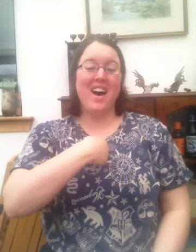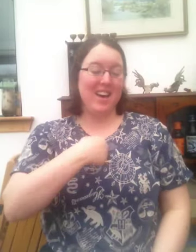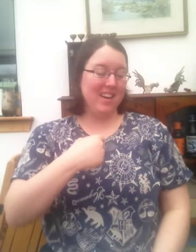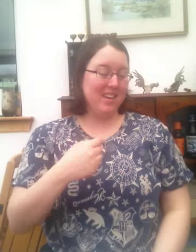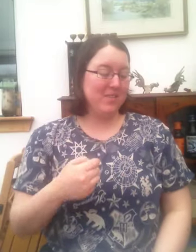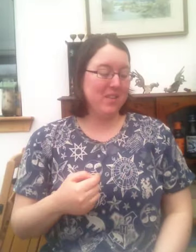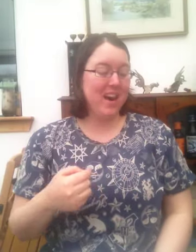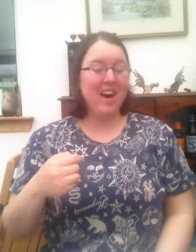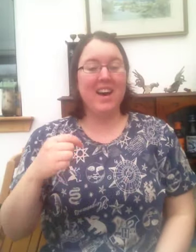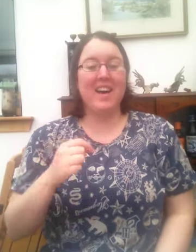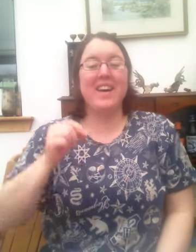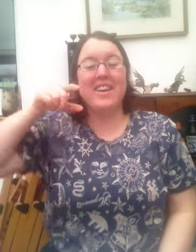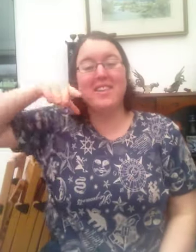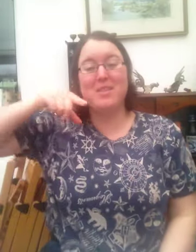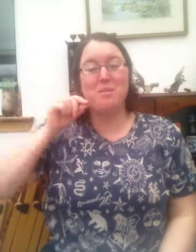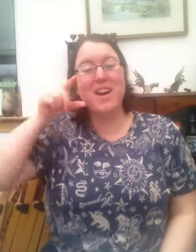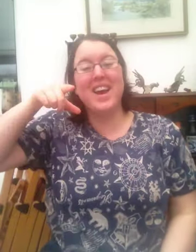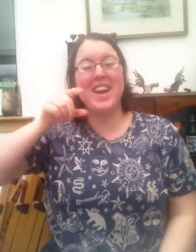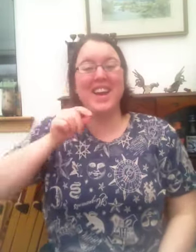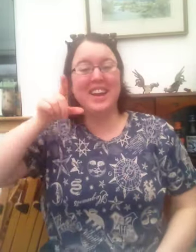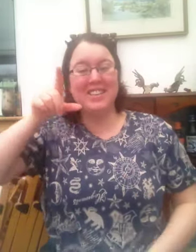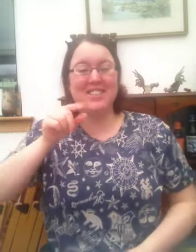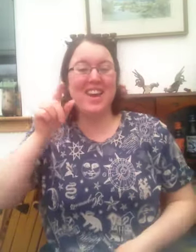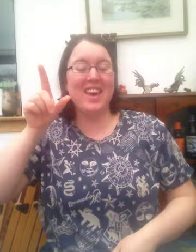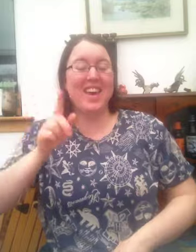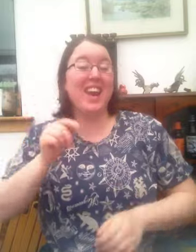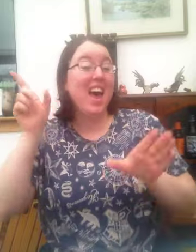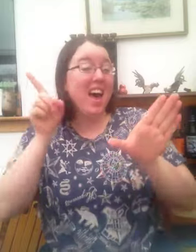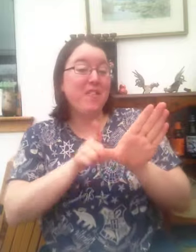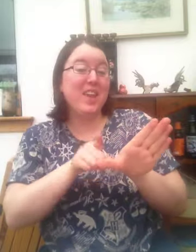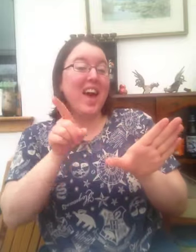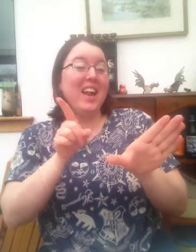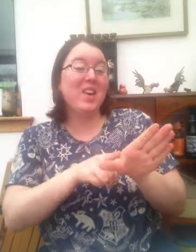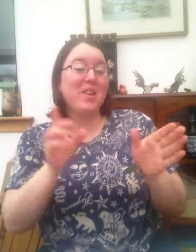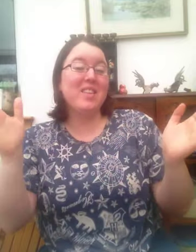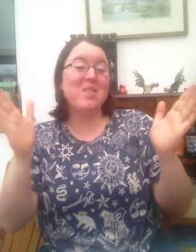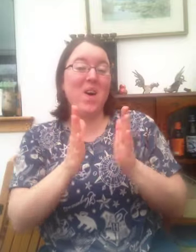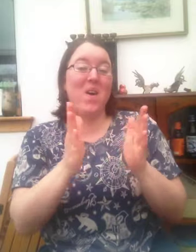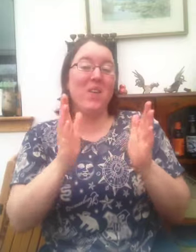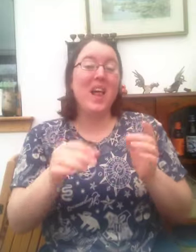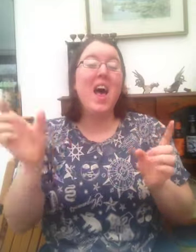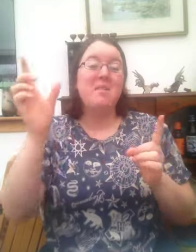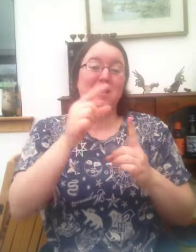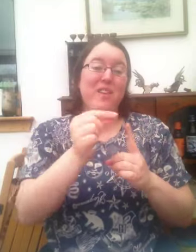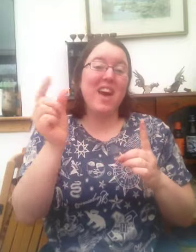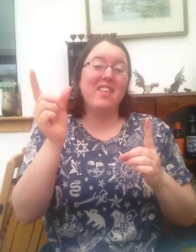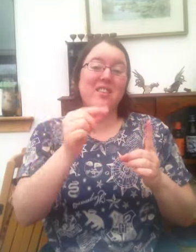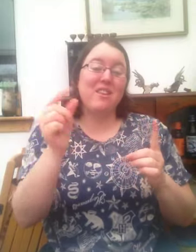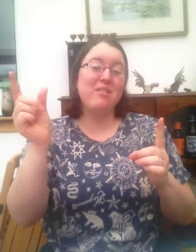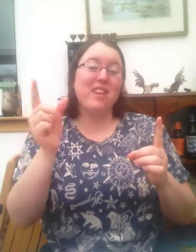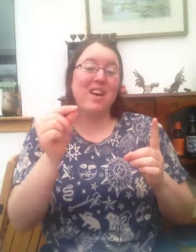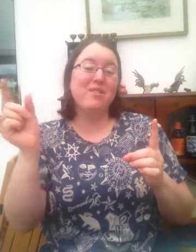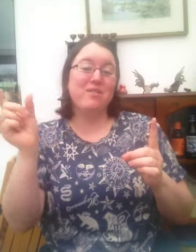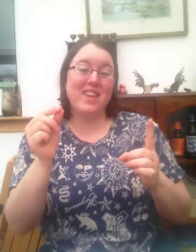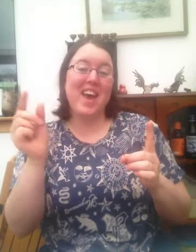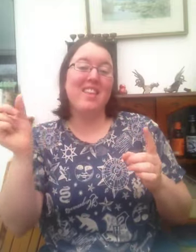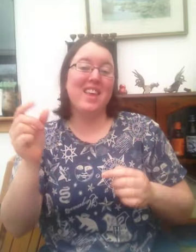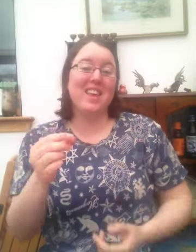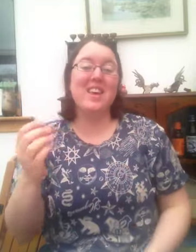I'm a spring chicken, I'm yellow and small. My feathers are fluffy, and they're